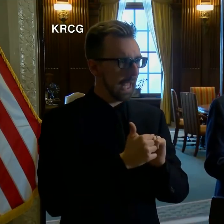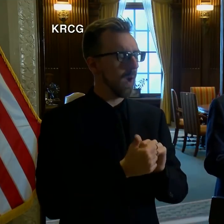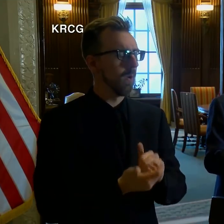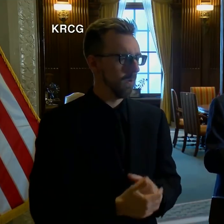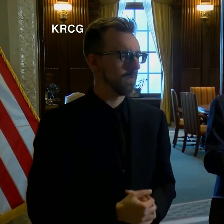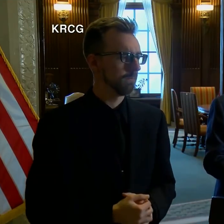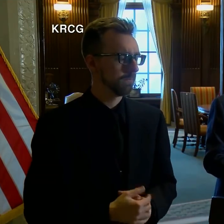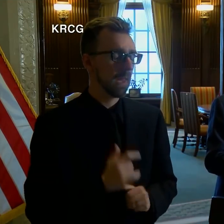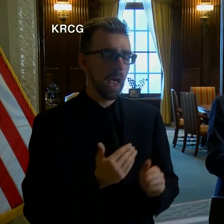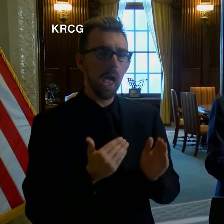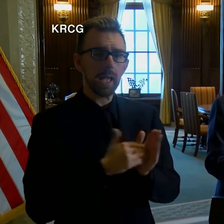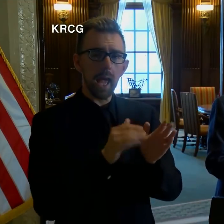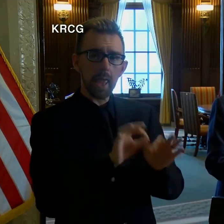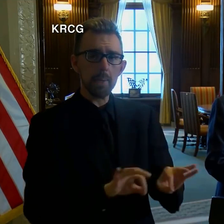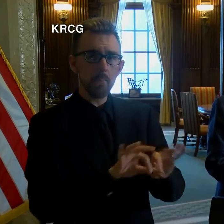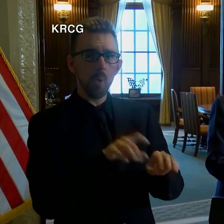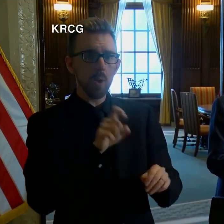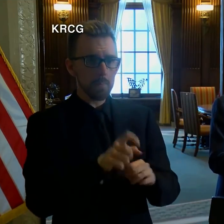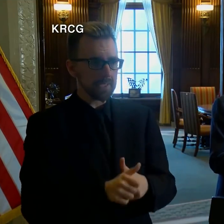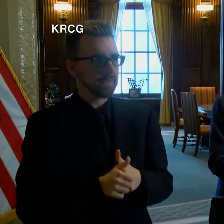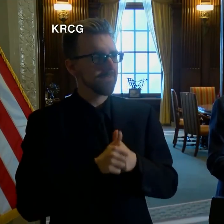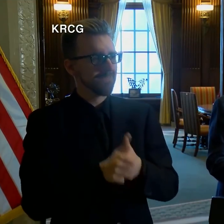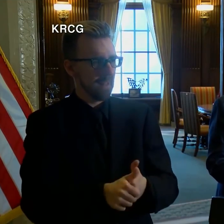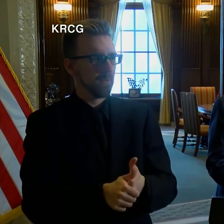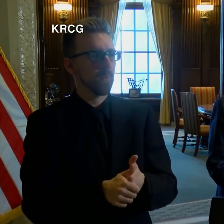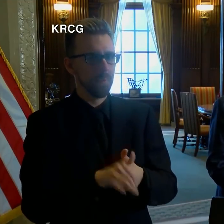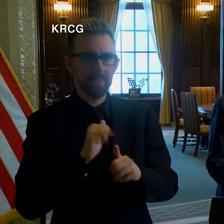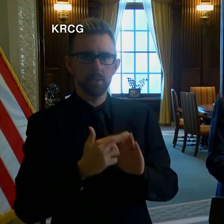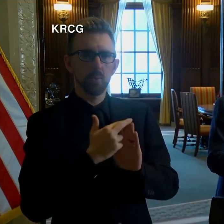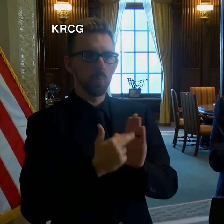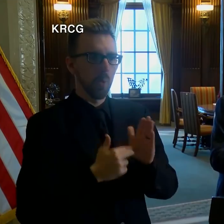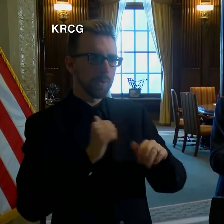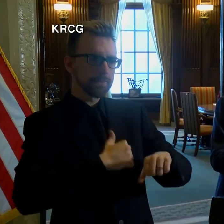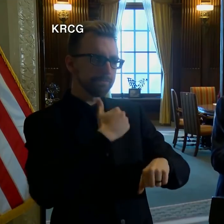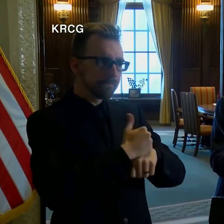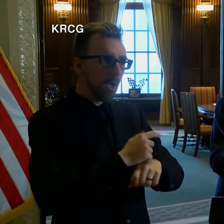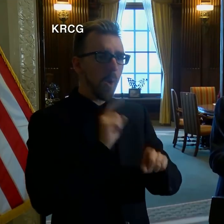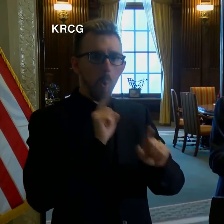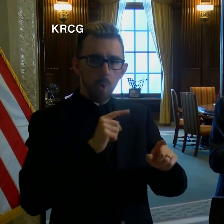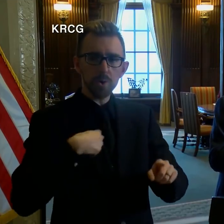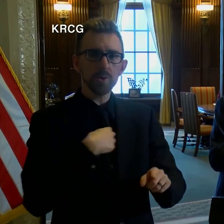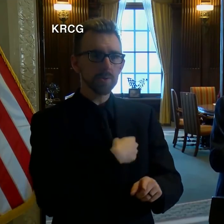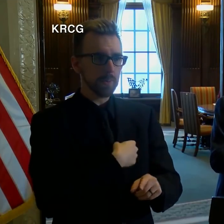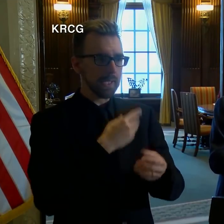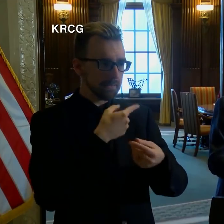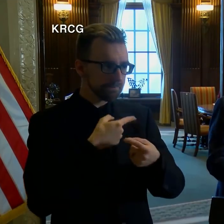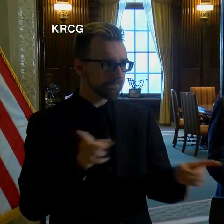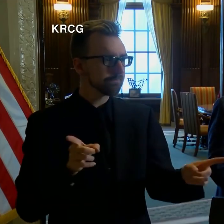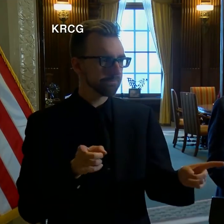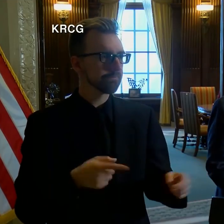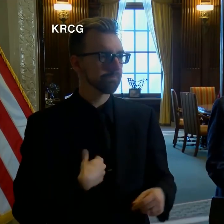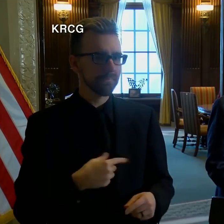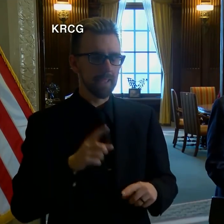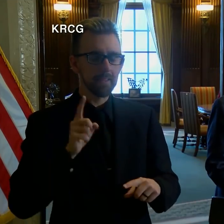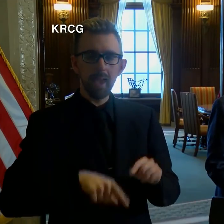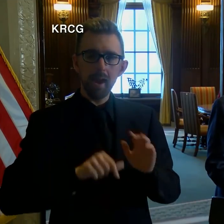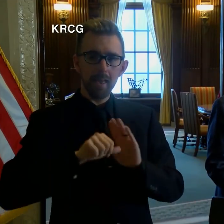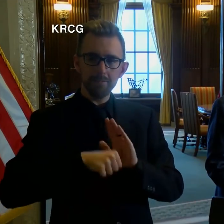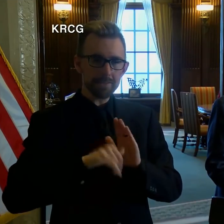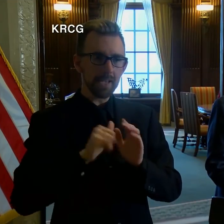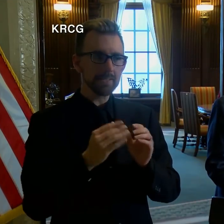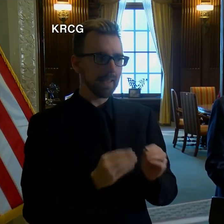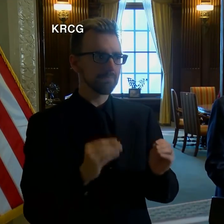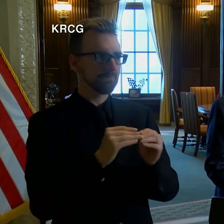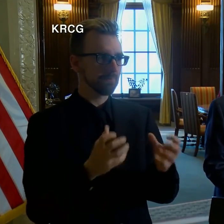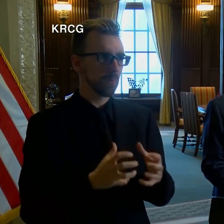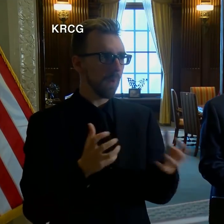way. But I think it's important. You've got to abide by these rules and these orders that we're making. It says I can't emphasize how important that is